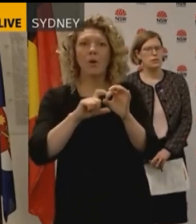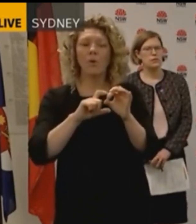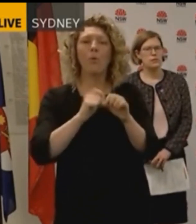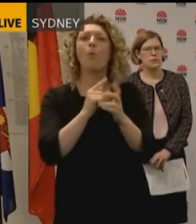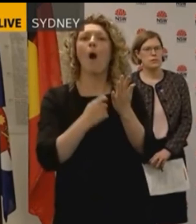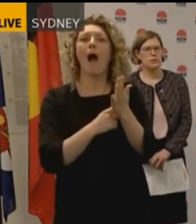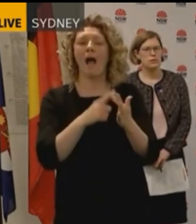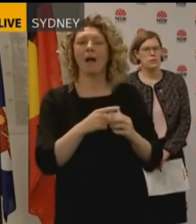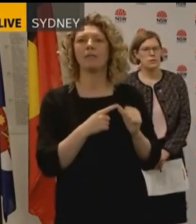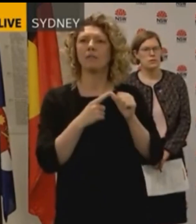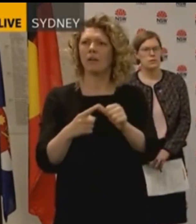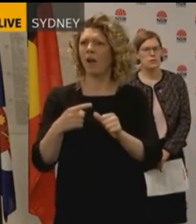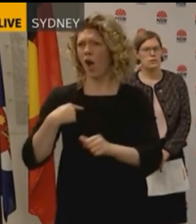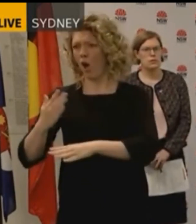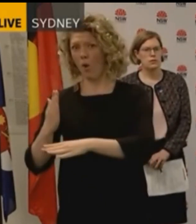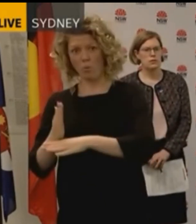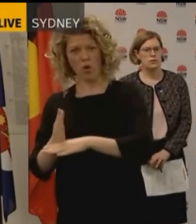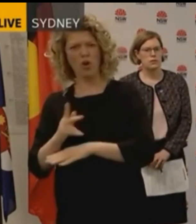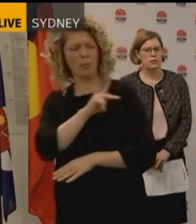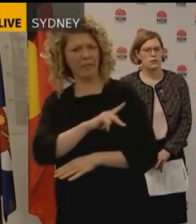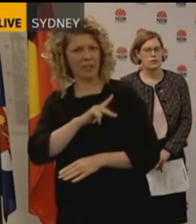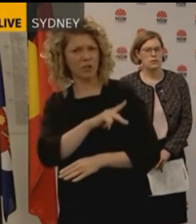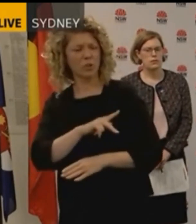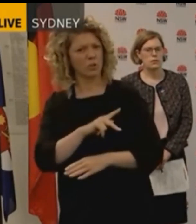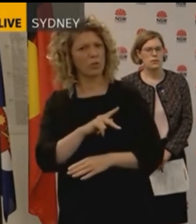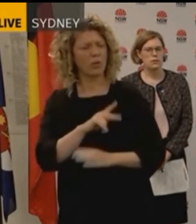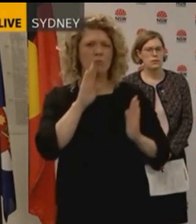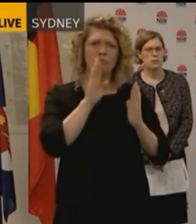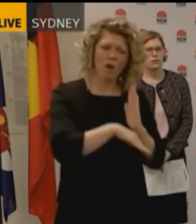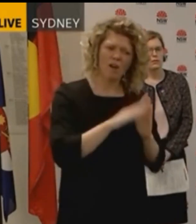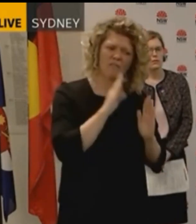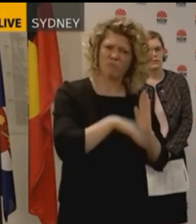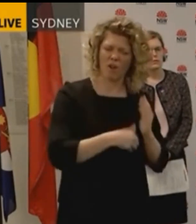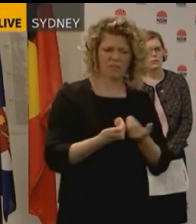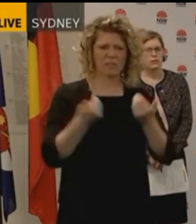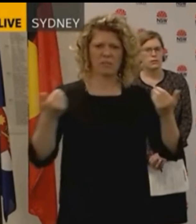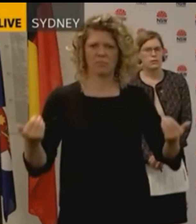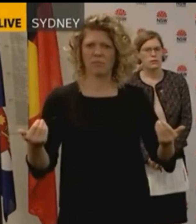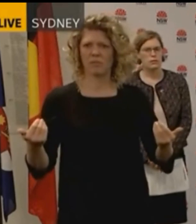my official business, officially, and I've made that distinction very clear. Private is private.